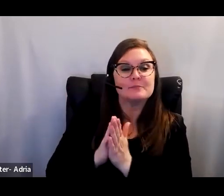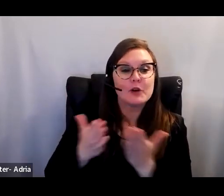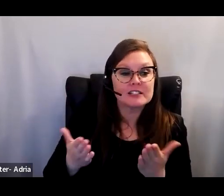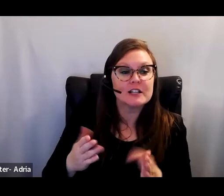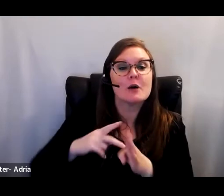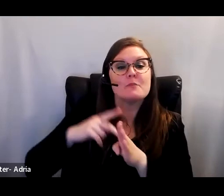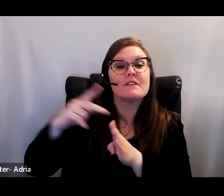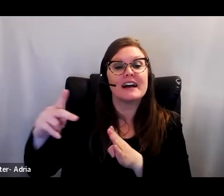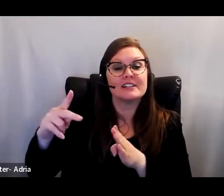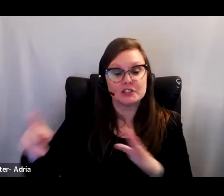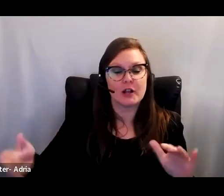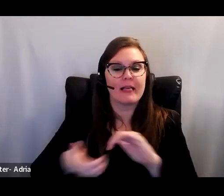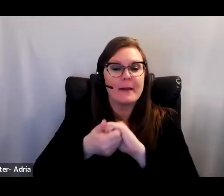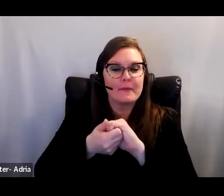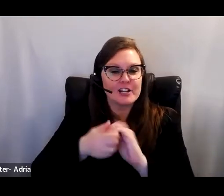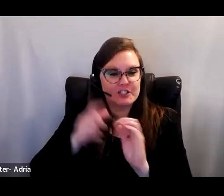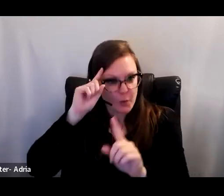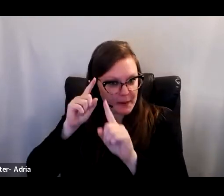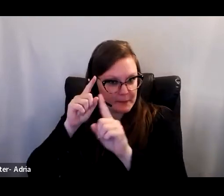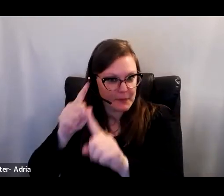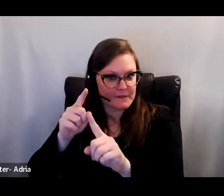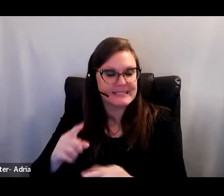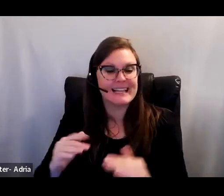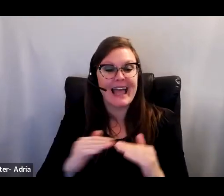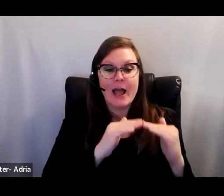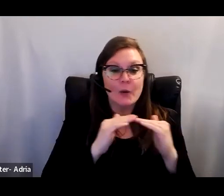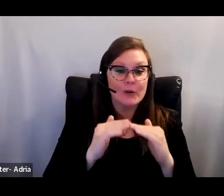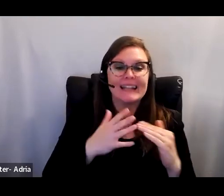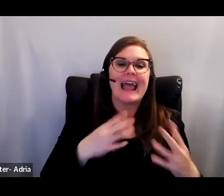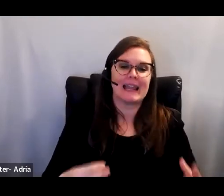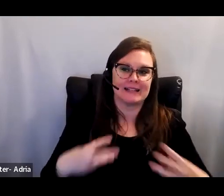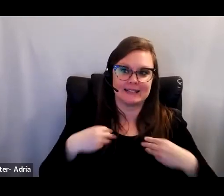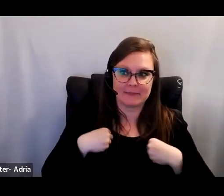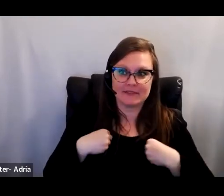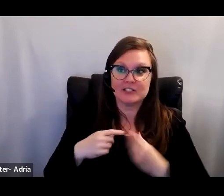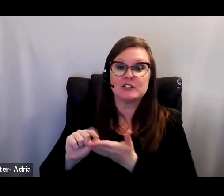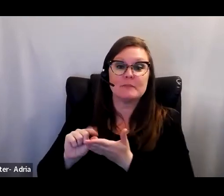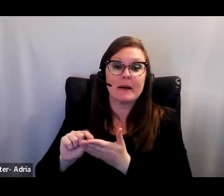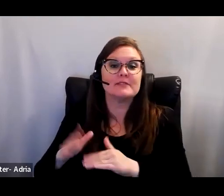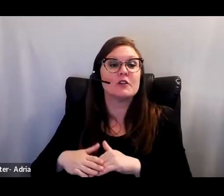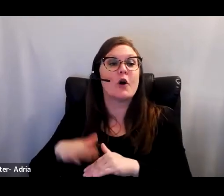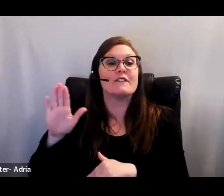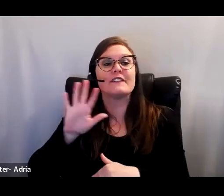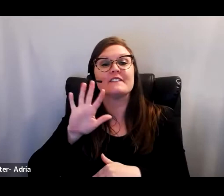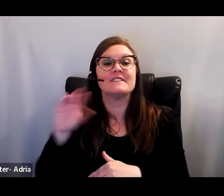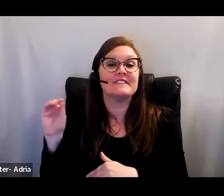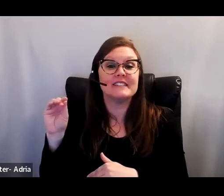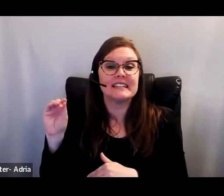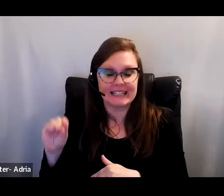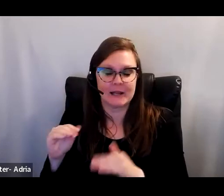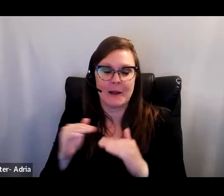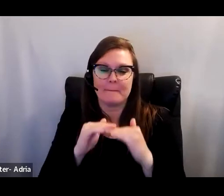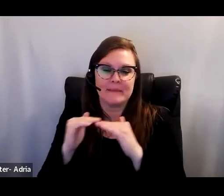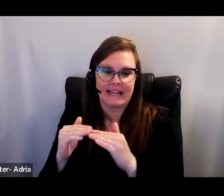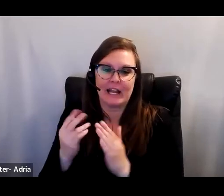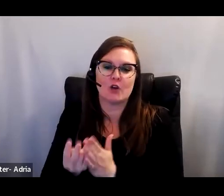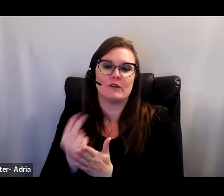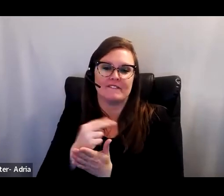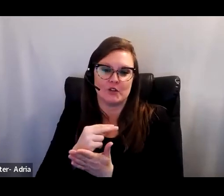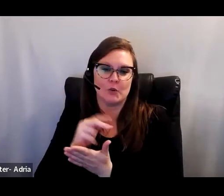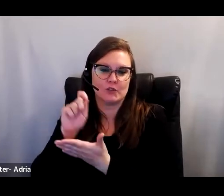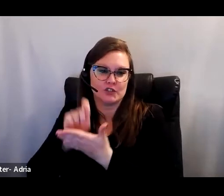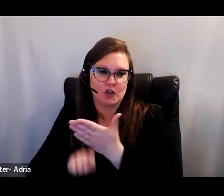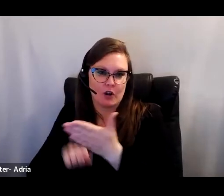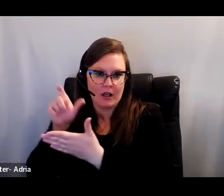Purpose, Teacher Learning for Equity and Excellence. And she's published over 50 peer-reviewed journal articles. Amanda's work has been widely